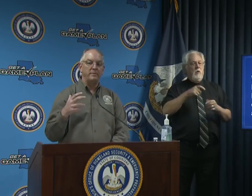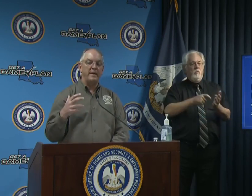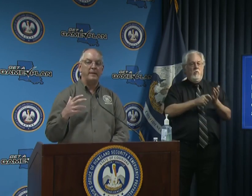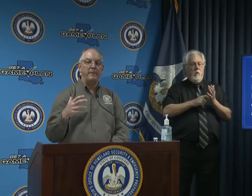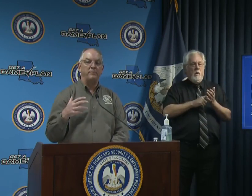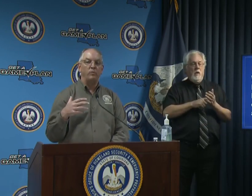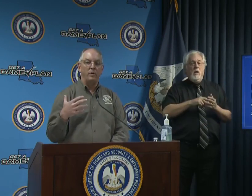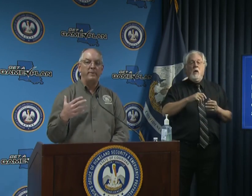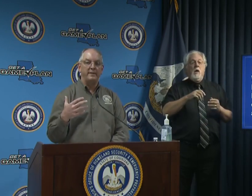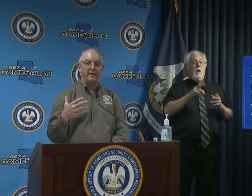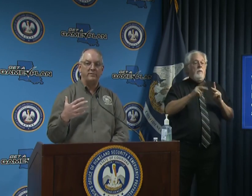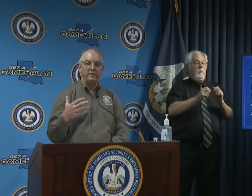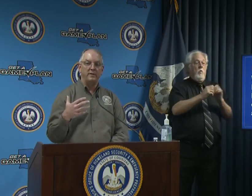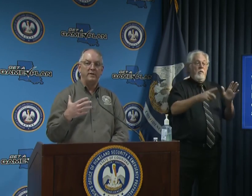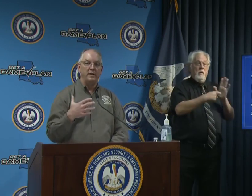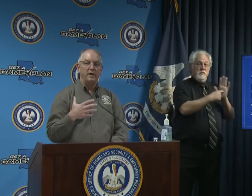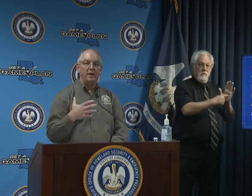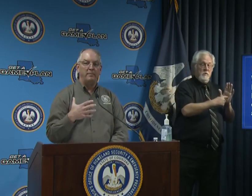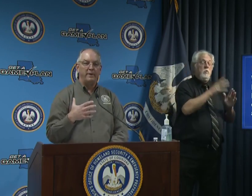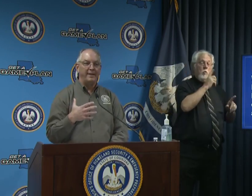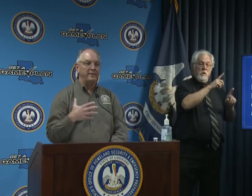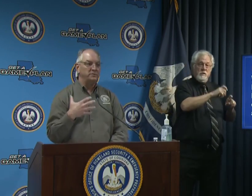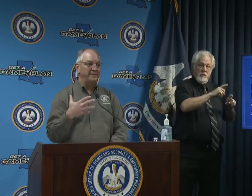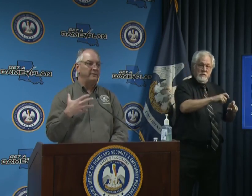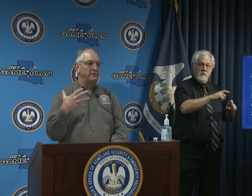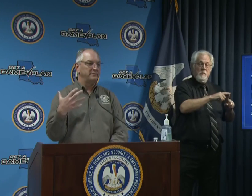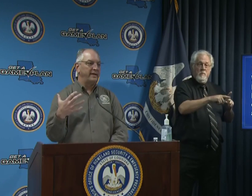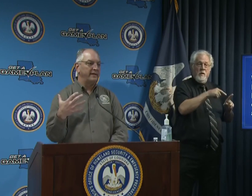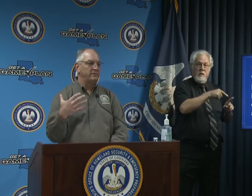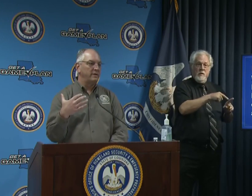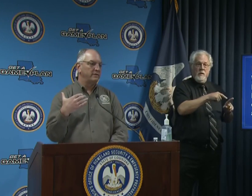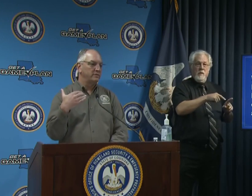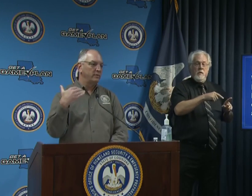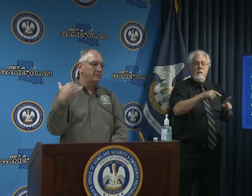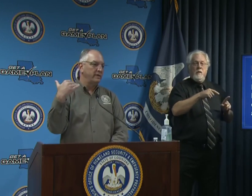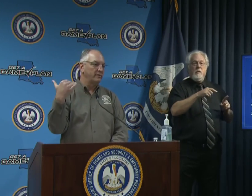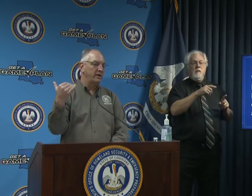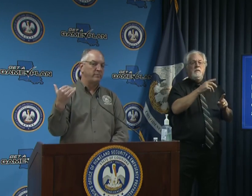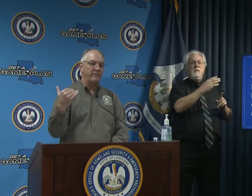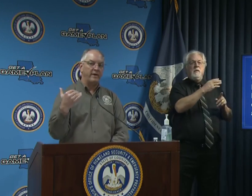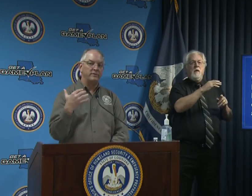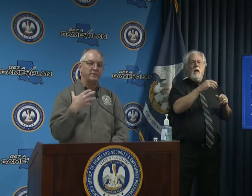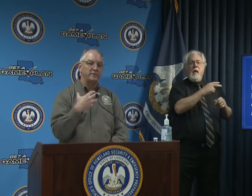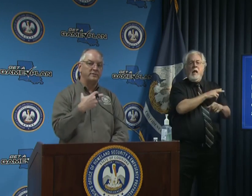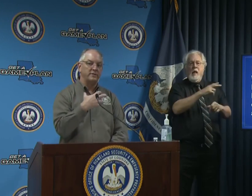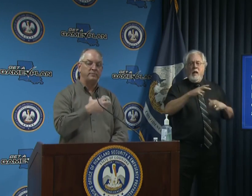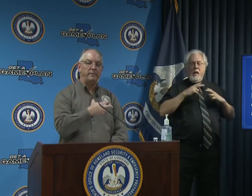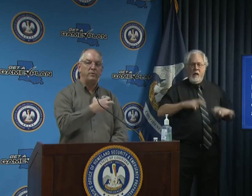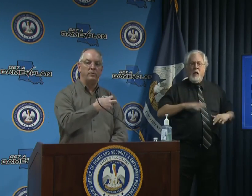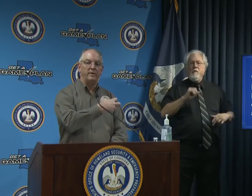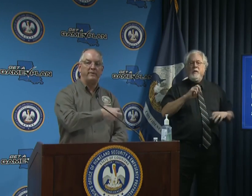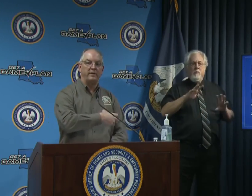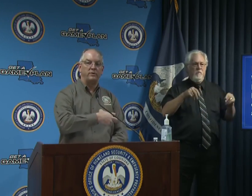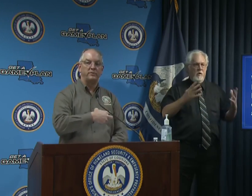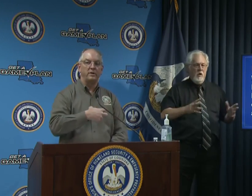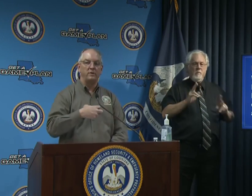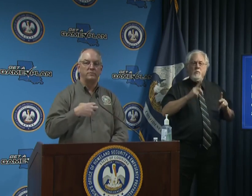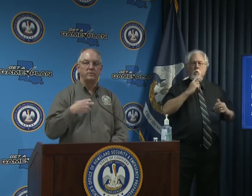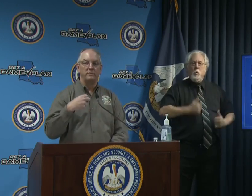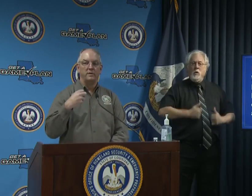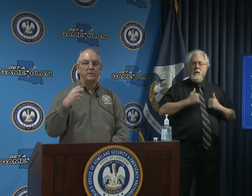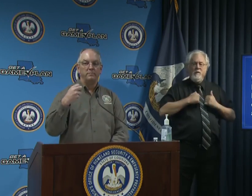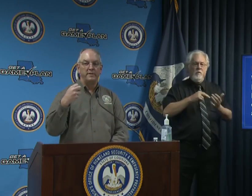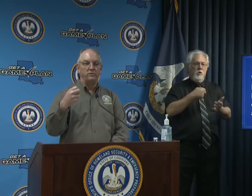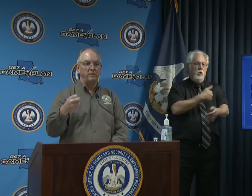asymptomatic people will be tested uh but in those sentinel settings so it's health care providers it's it's people who are living in nursing